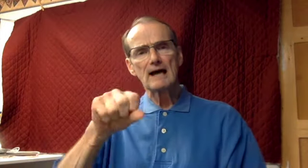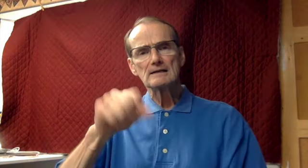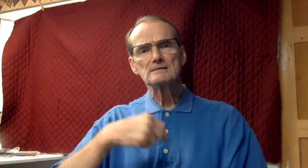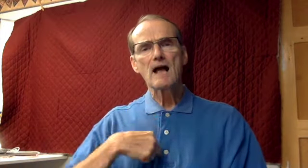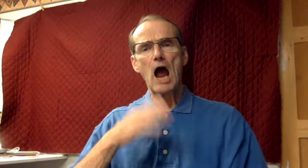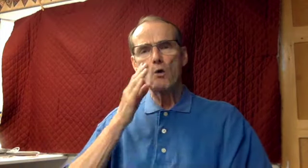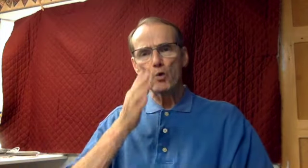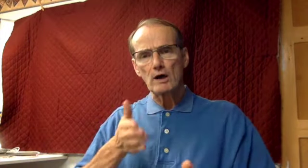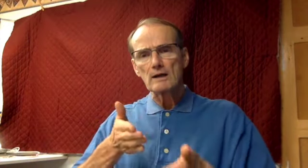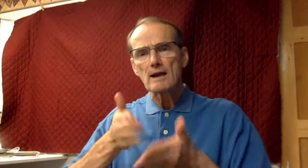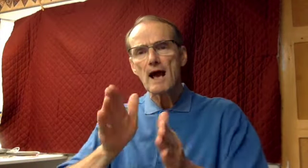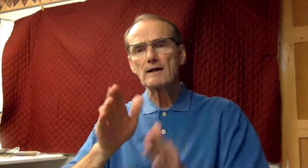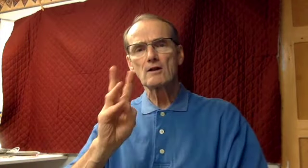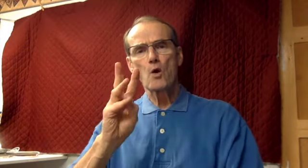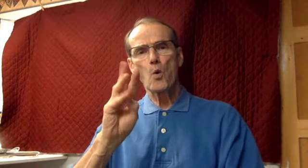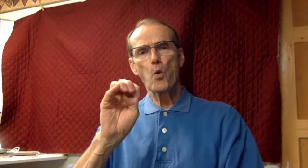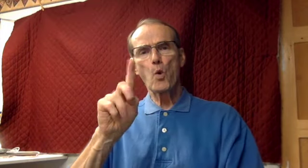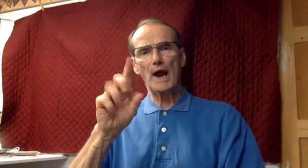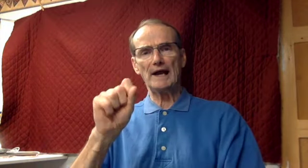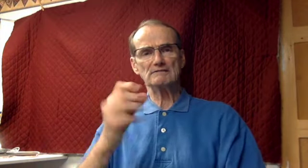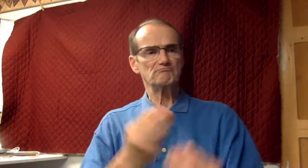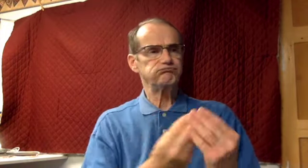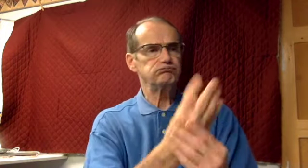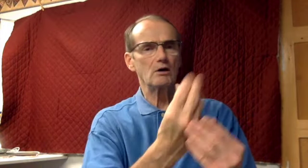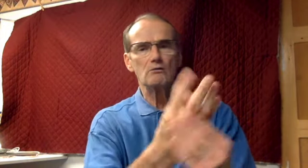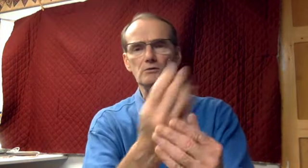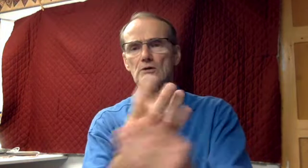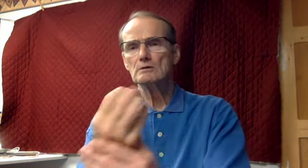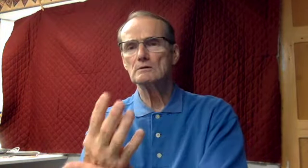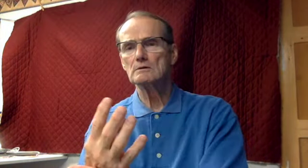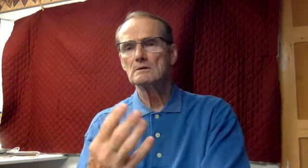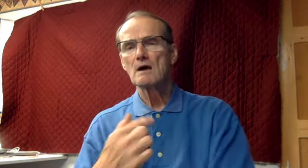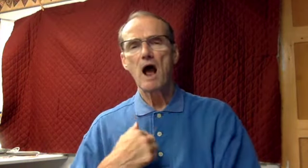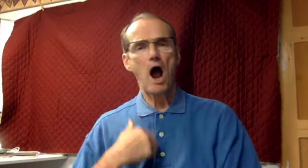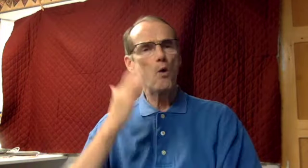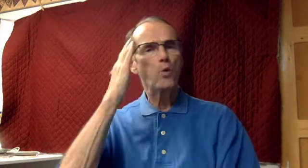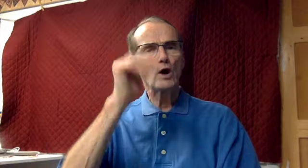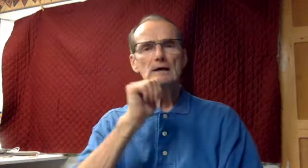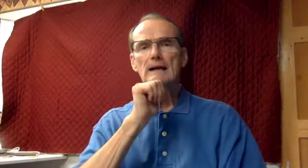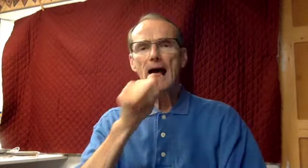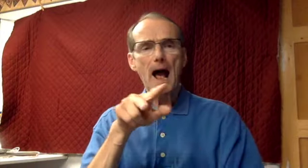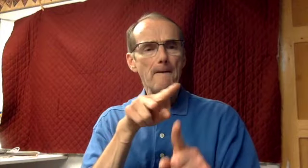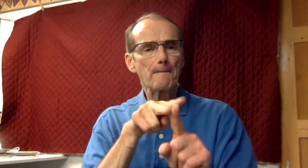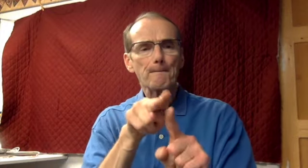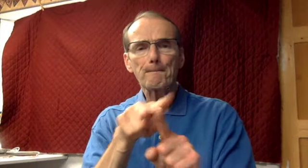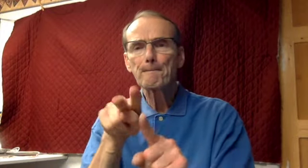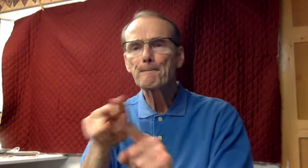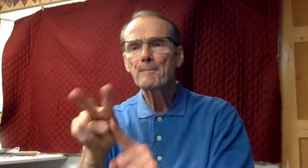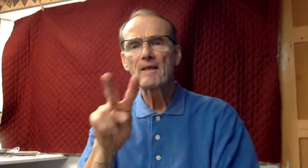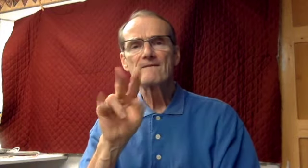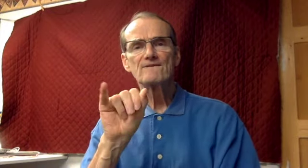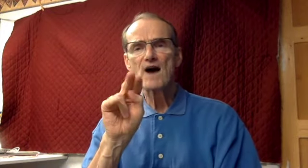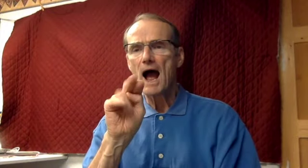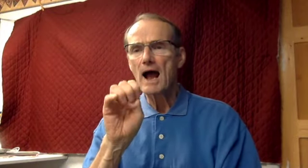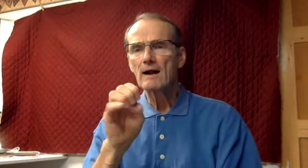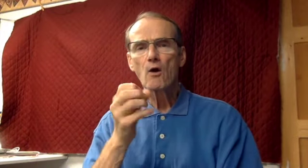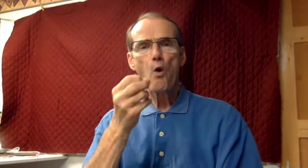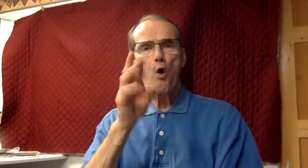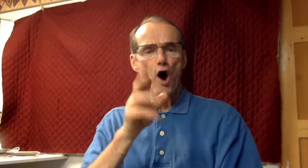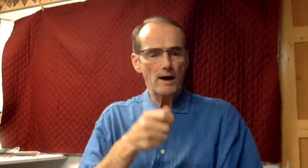yes I will make it a ruin it shall not be pruned or hoed